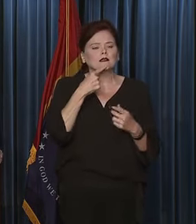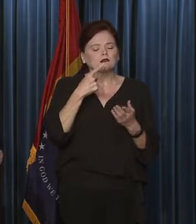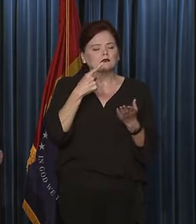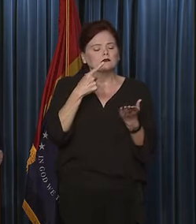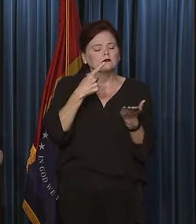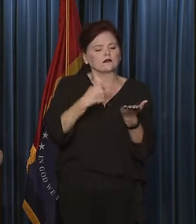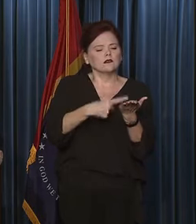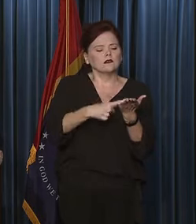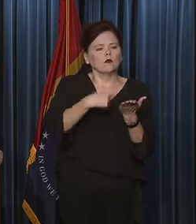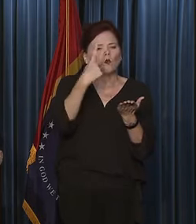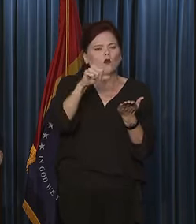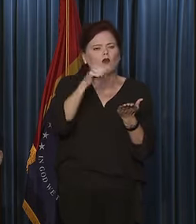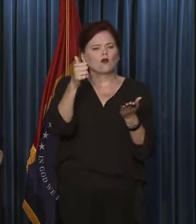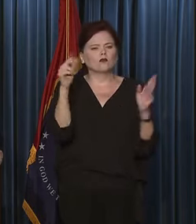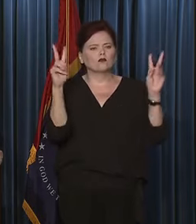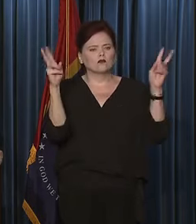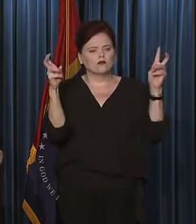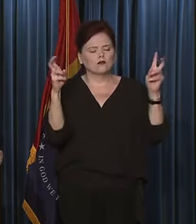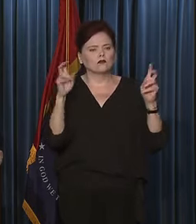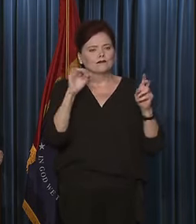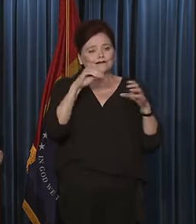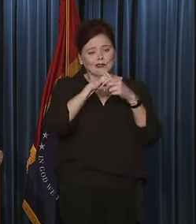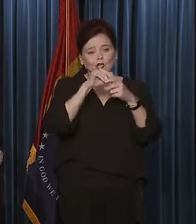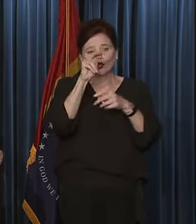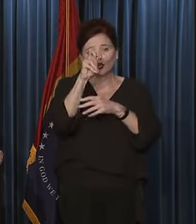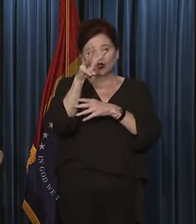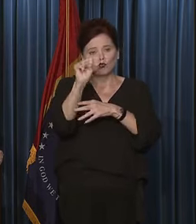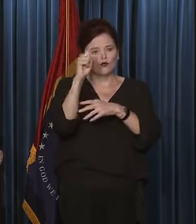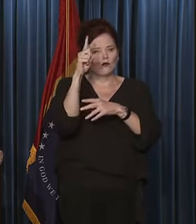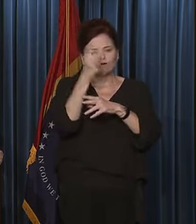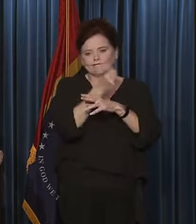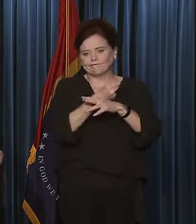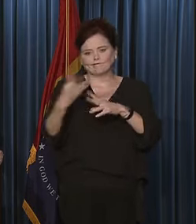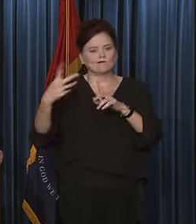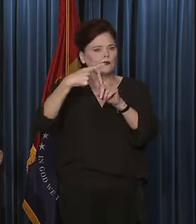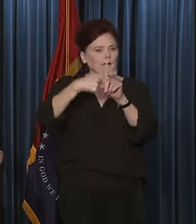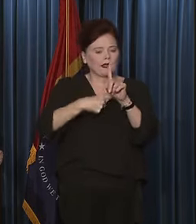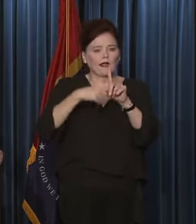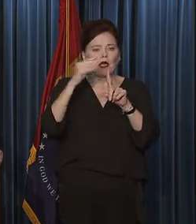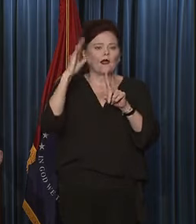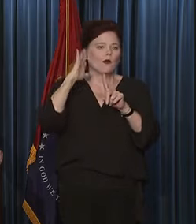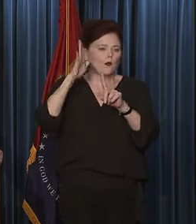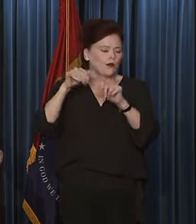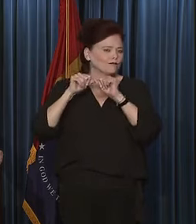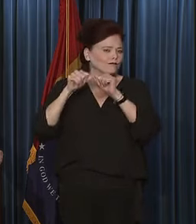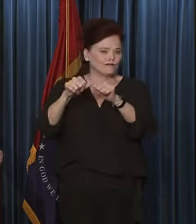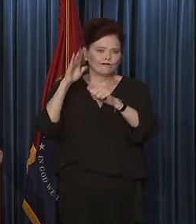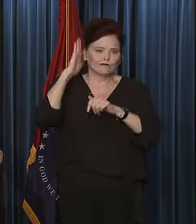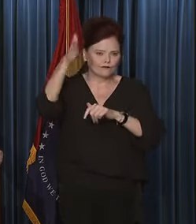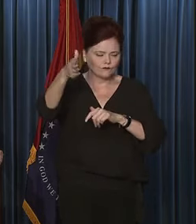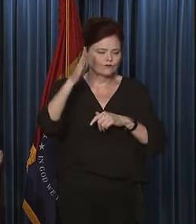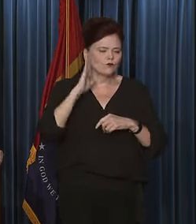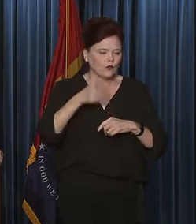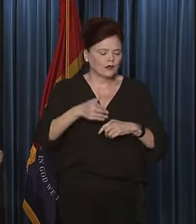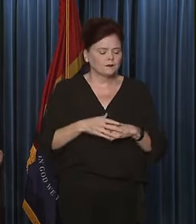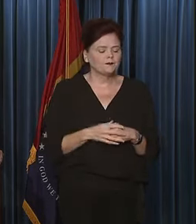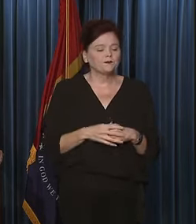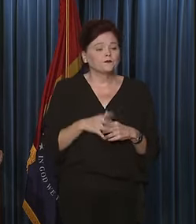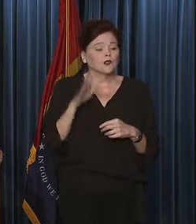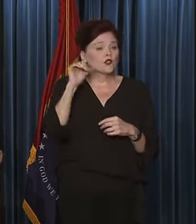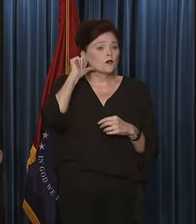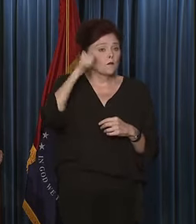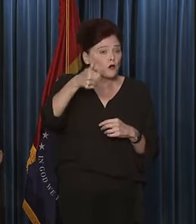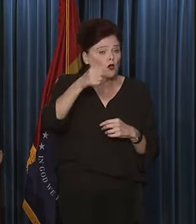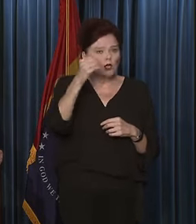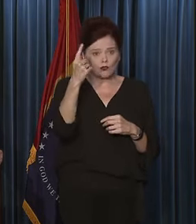discuss another item that has been in the news for months and will likely be in the news over the next couple of days. Tomorrow